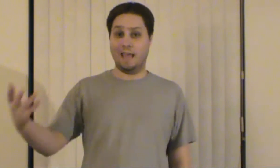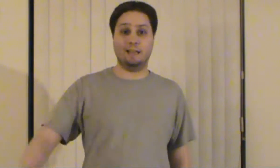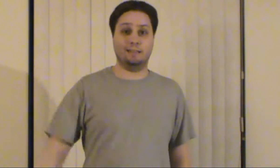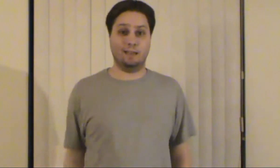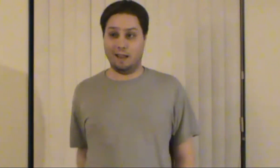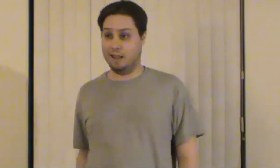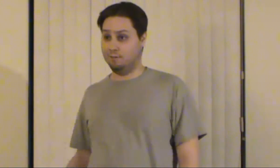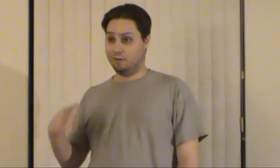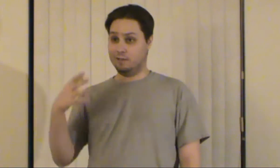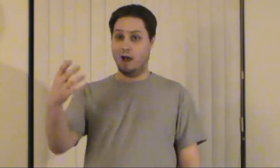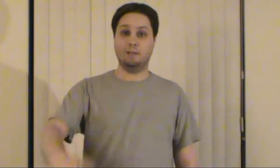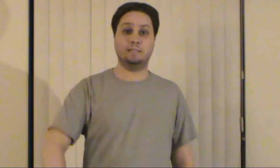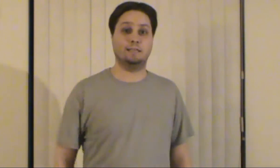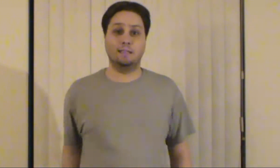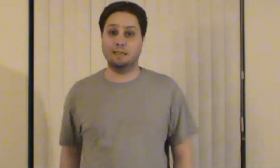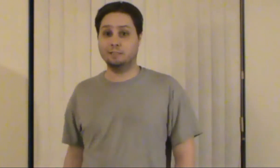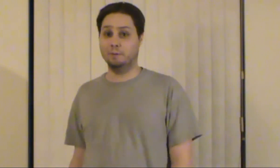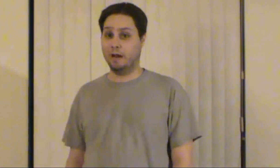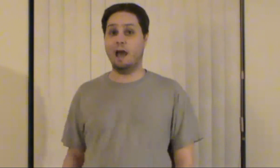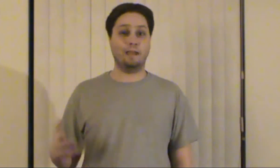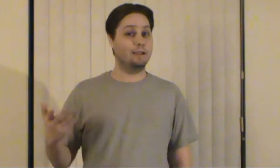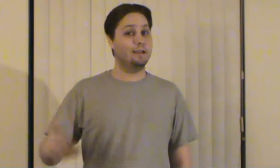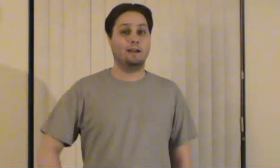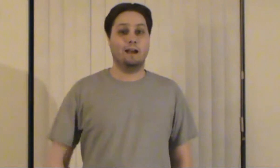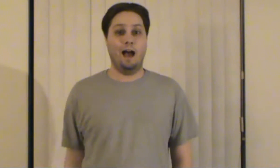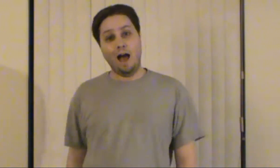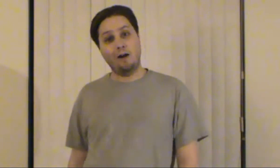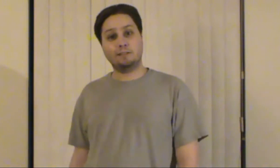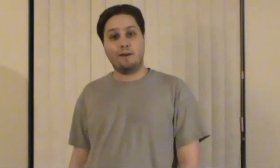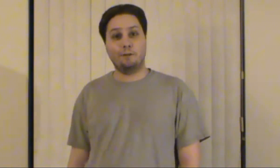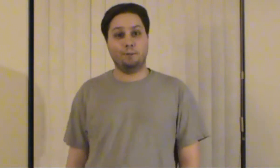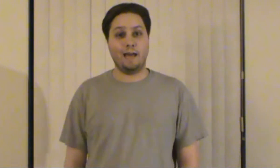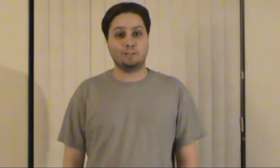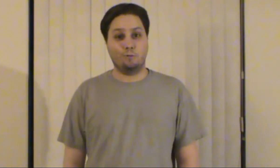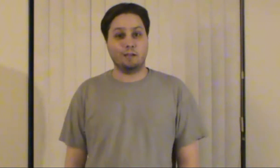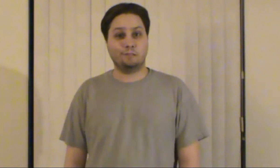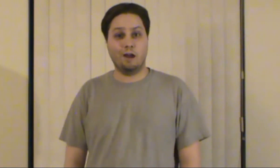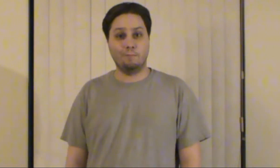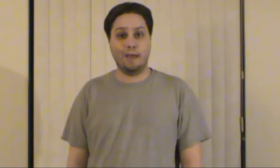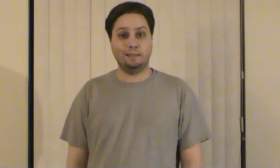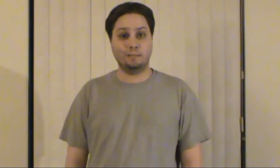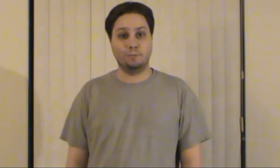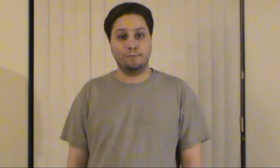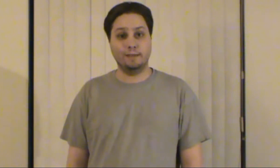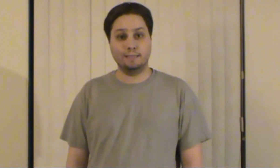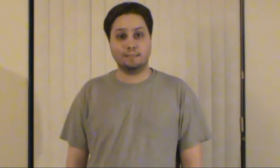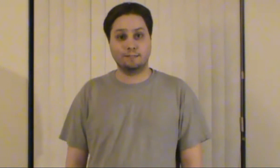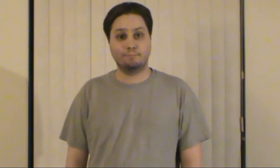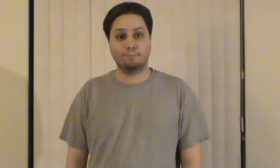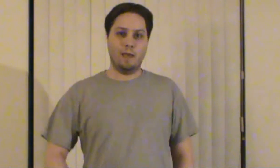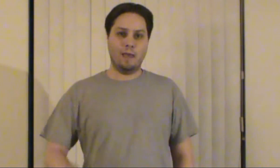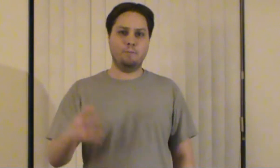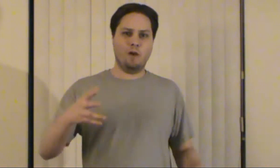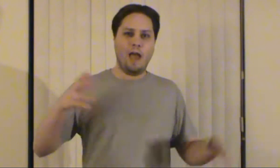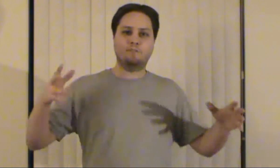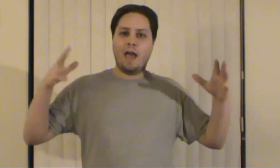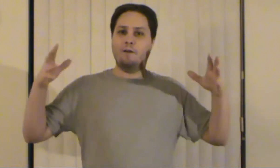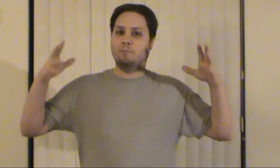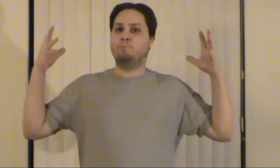say anything, I didn't comment on things, but I was having a blast watching how bad this movie is. But maybe you have to have a